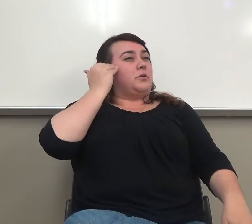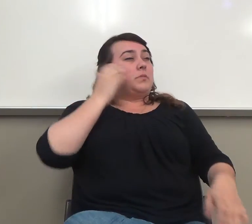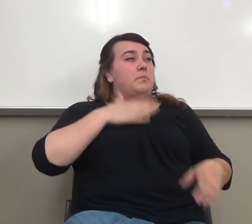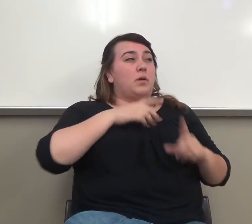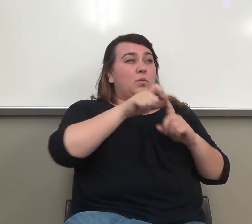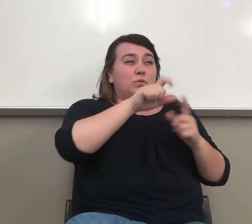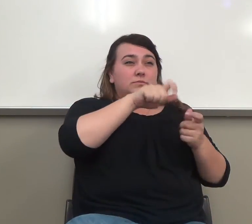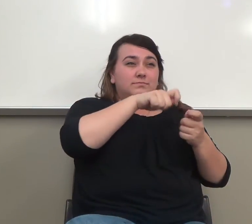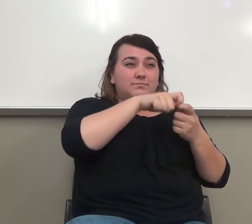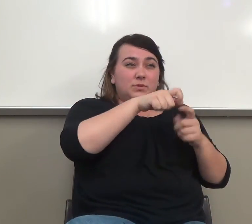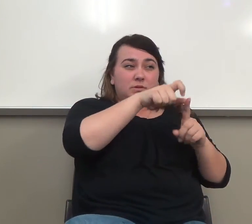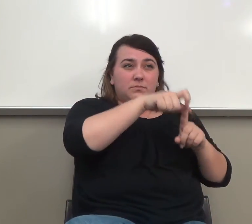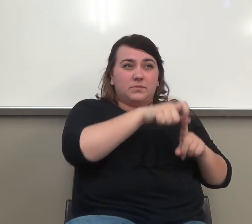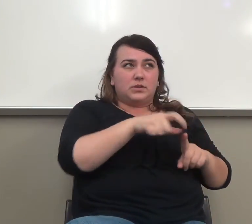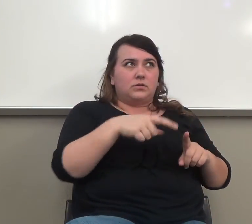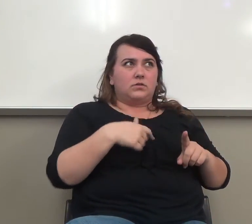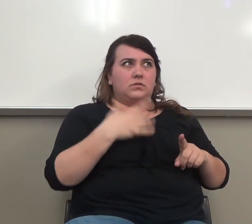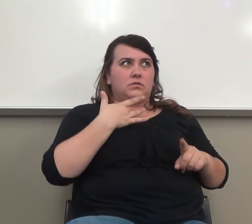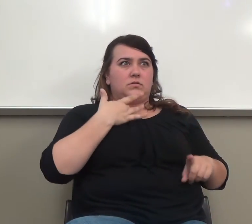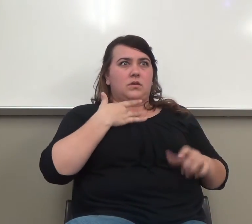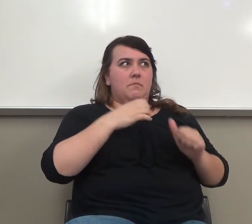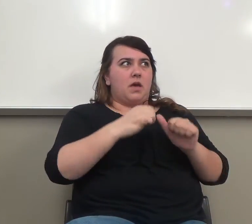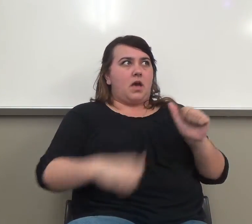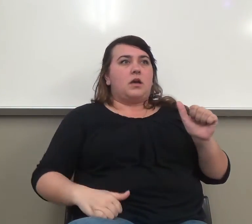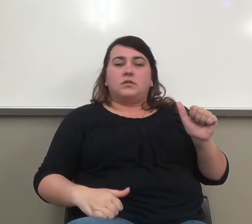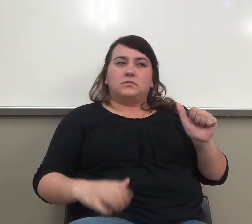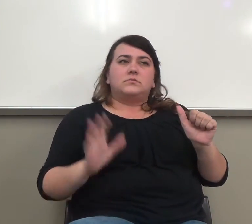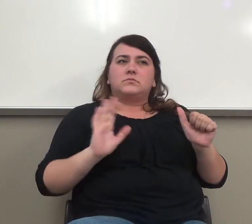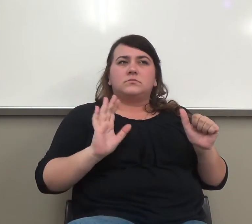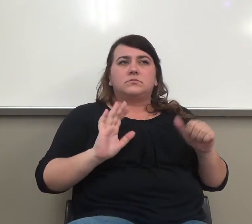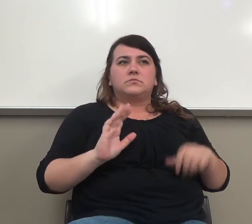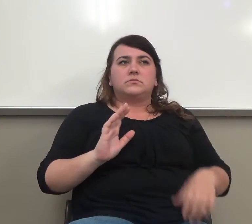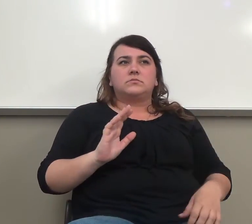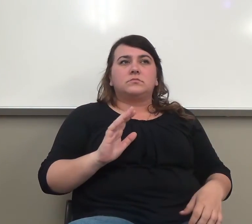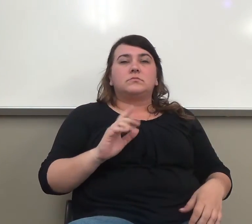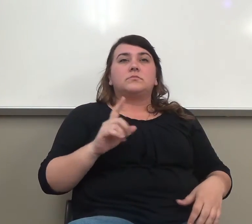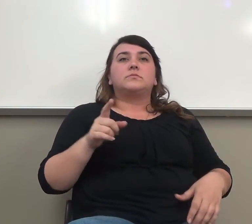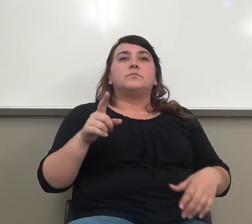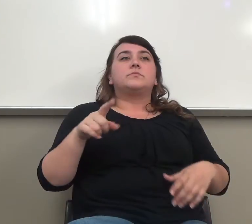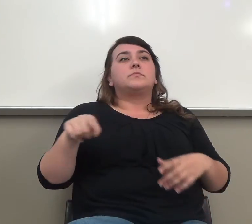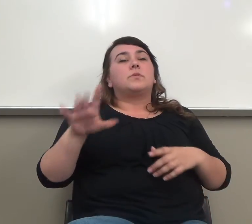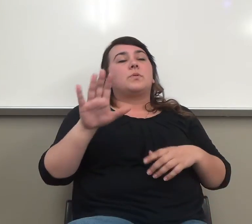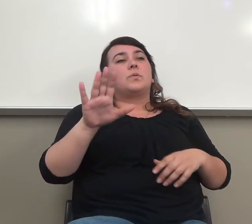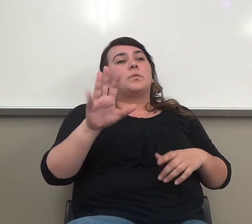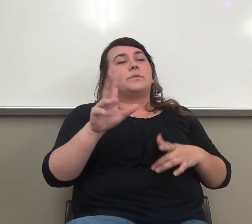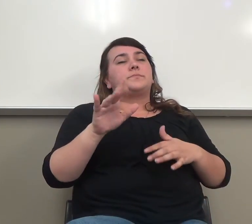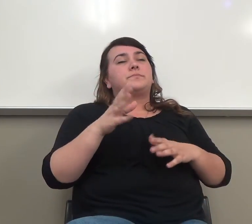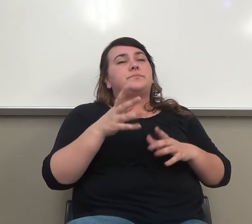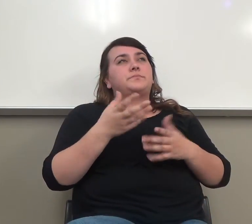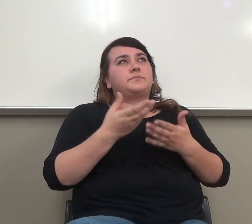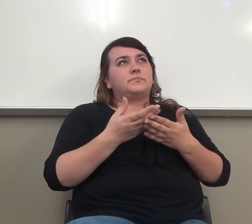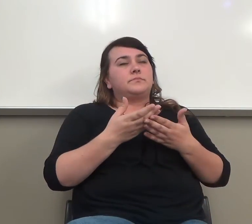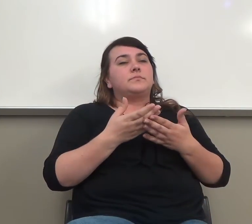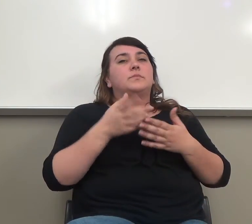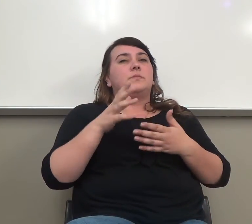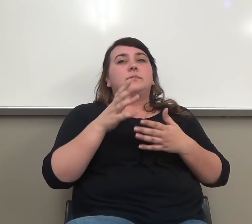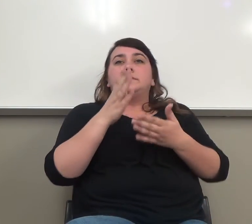I'm thinking, uh-oh, I don't mind. Like I said, you showed in your, somehow in your